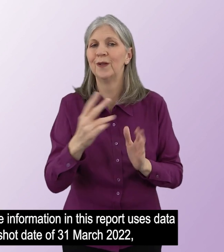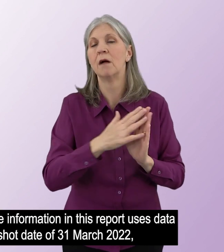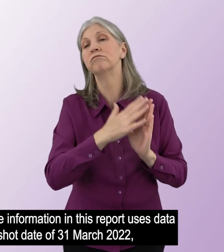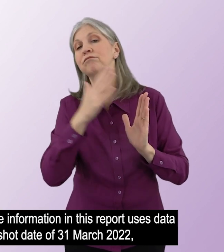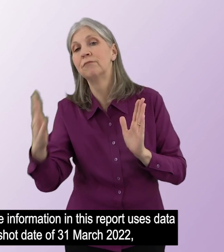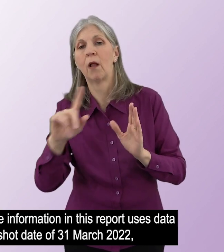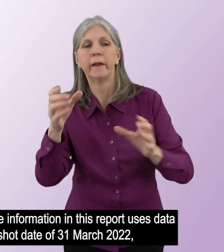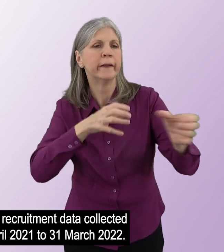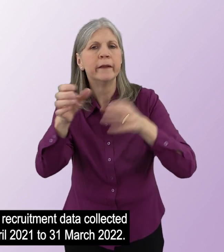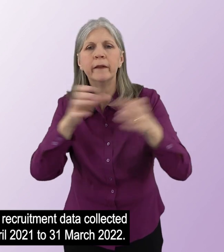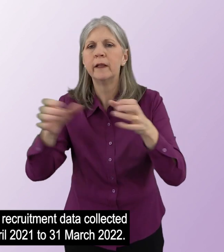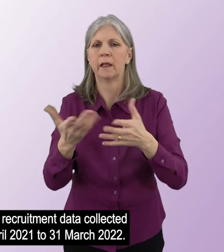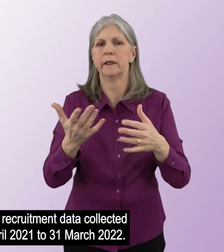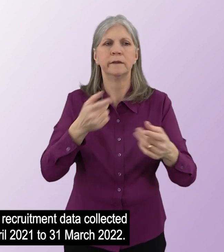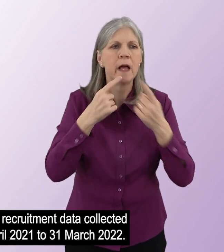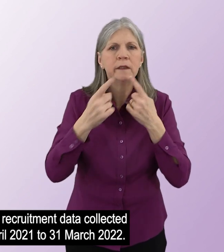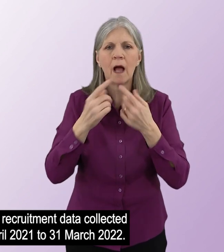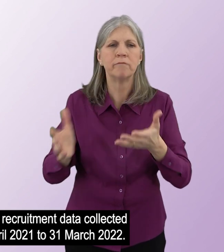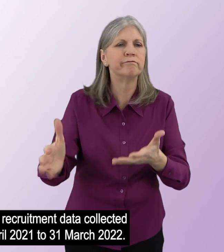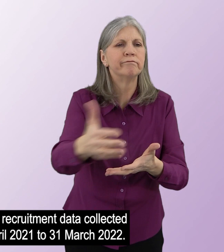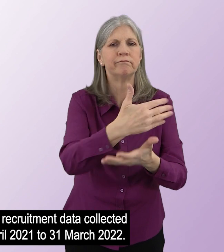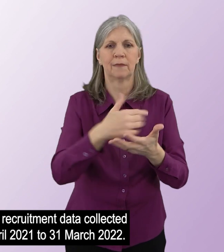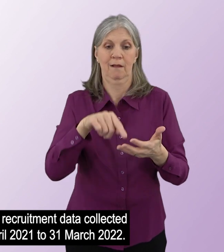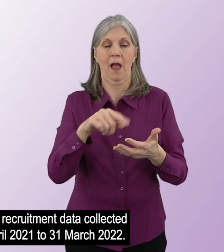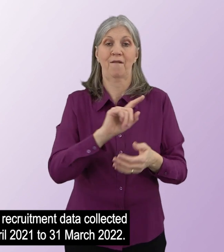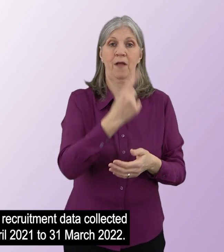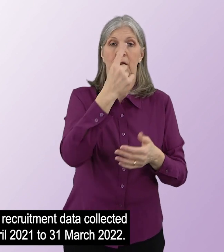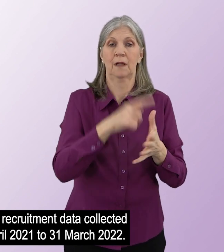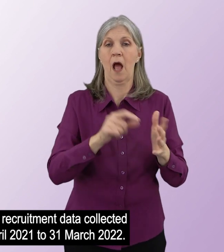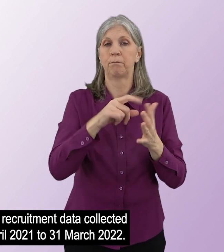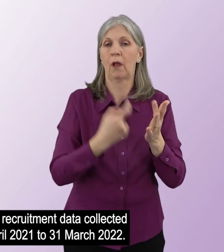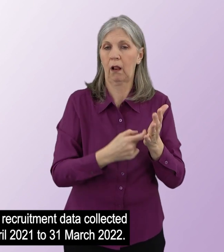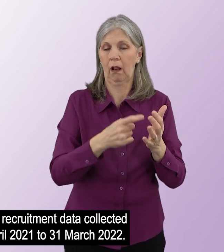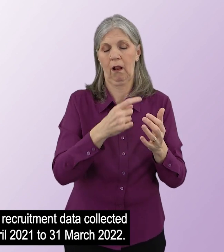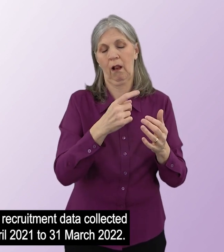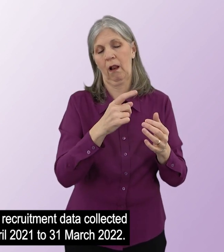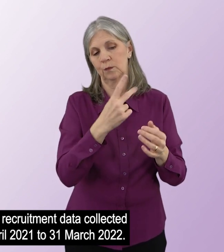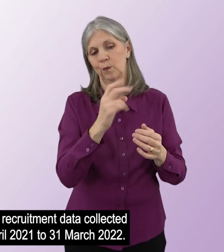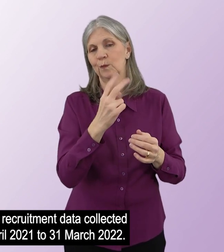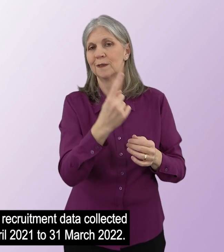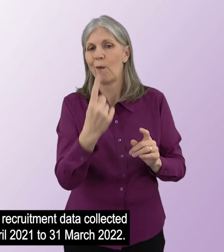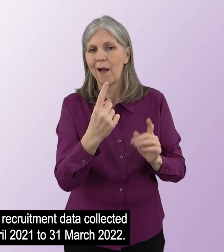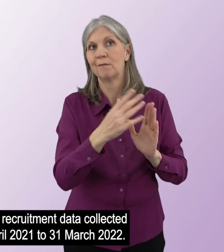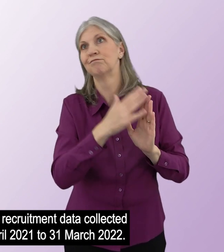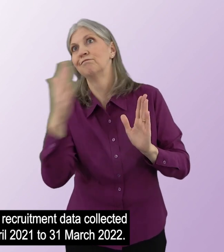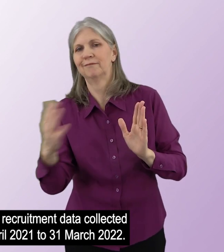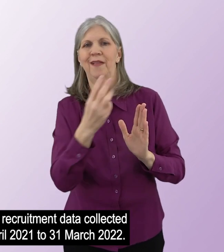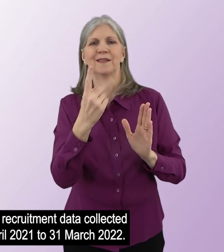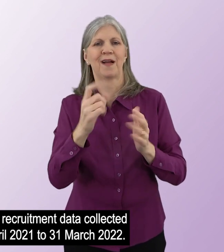2022 along with recruitment data collected from 1st April 2021 to 31st March